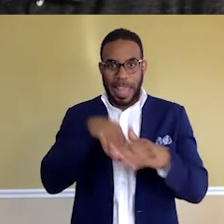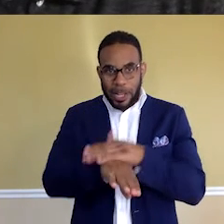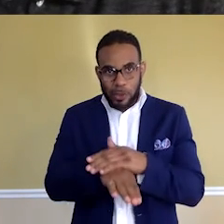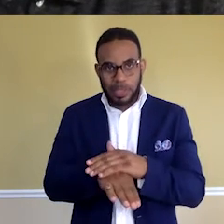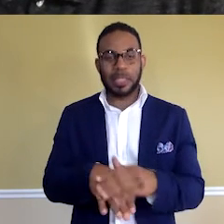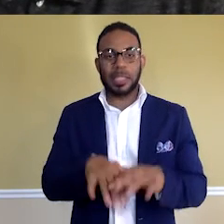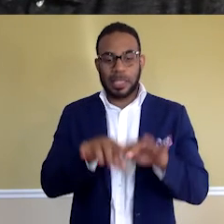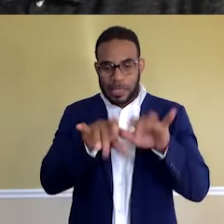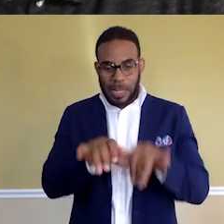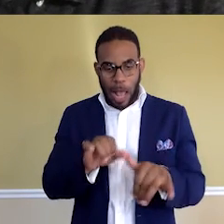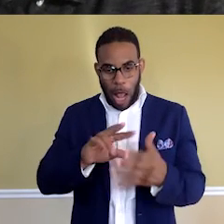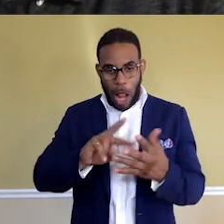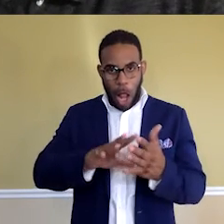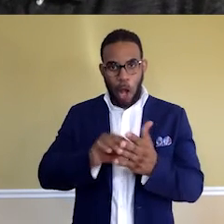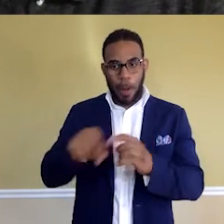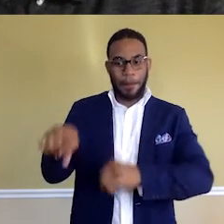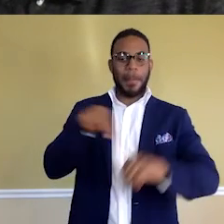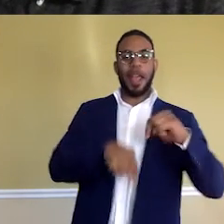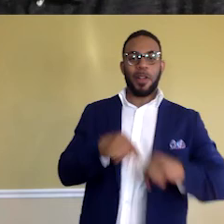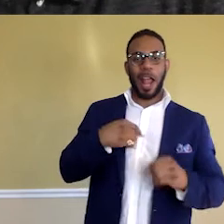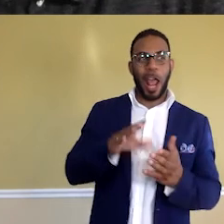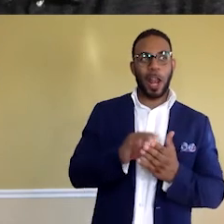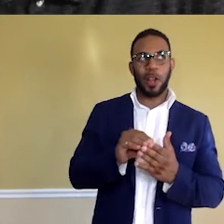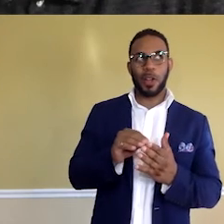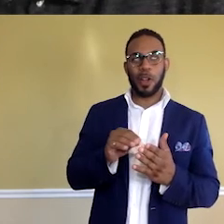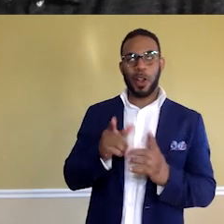learned it upside down. I learned from PHP.